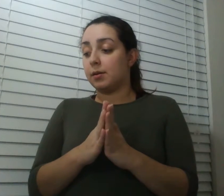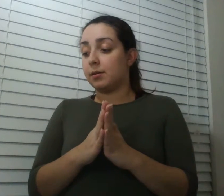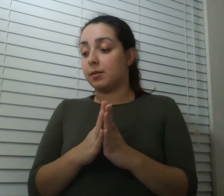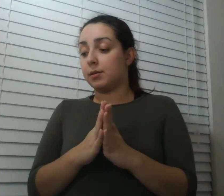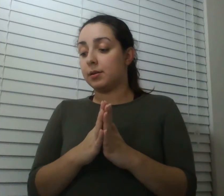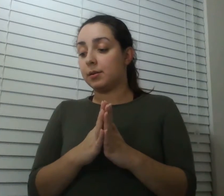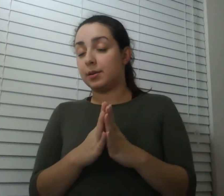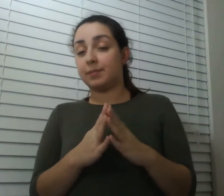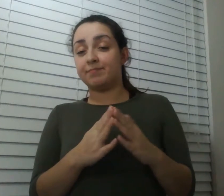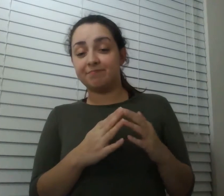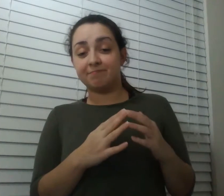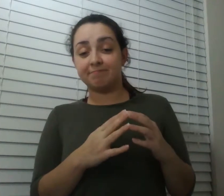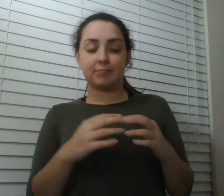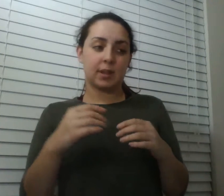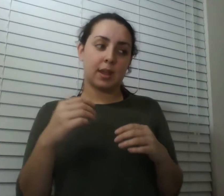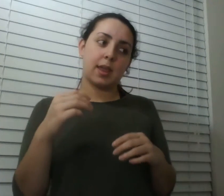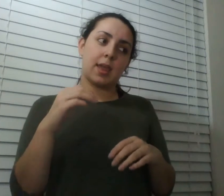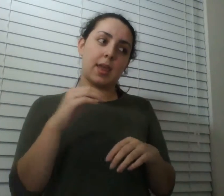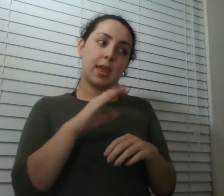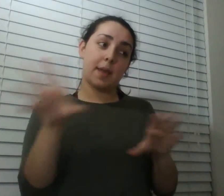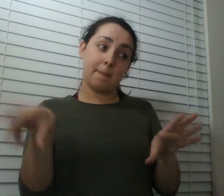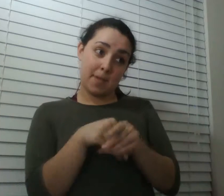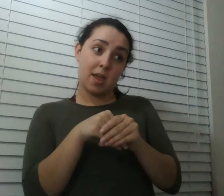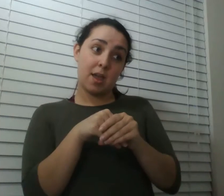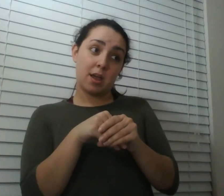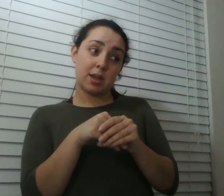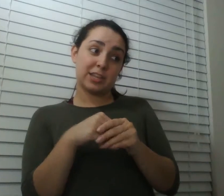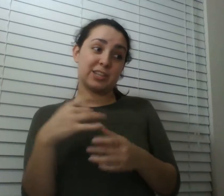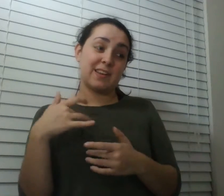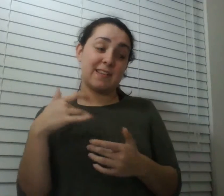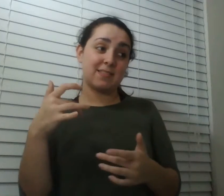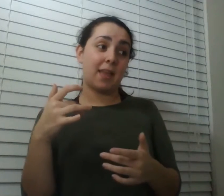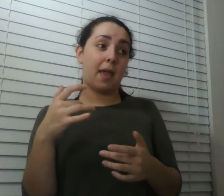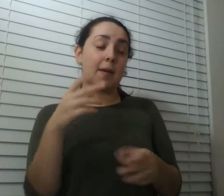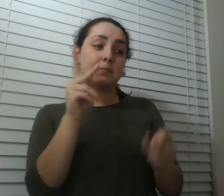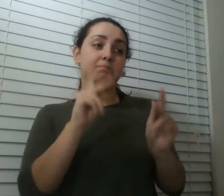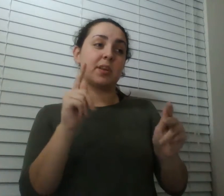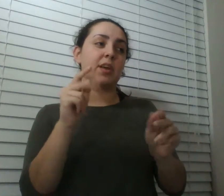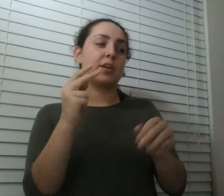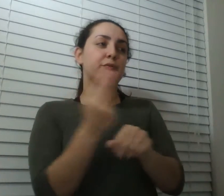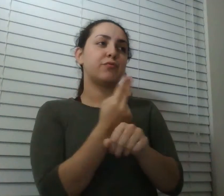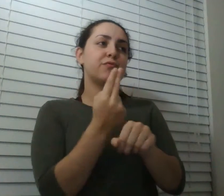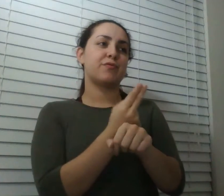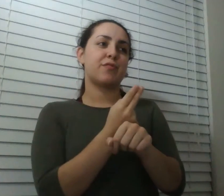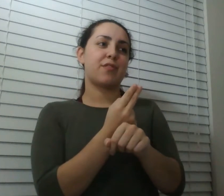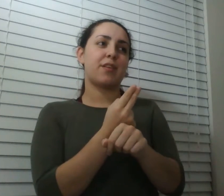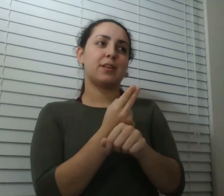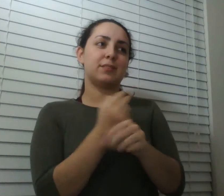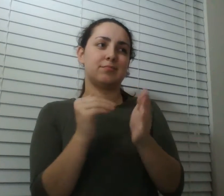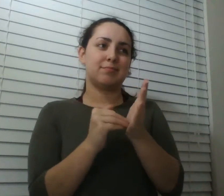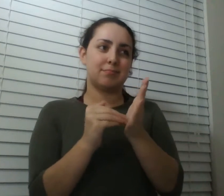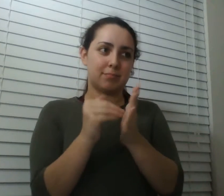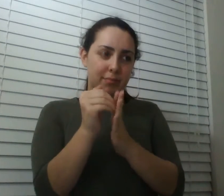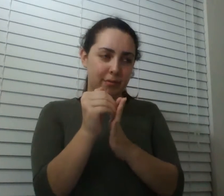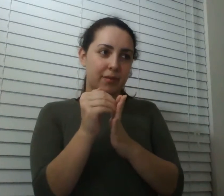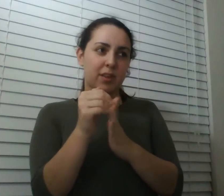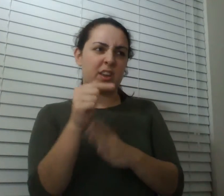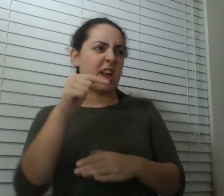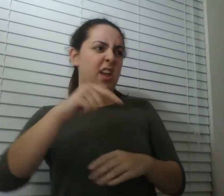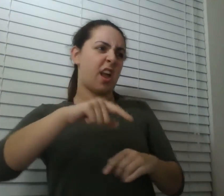know you don't know what exactly yeah thank you robert does tamar use it the way carla uses it well i can't say